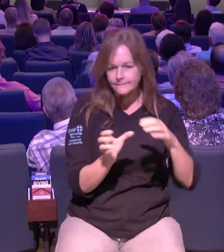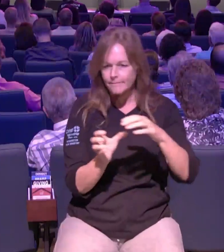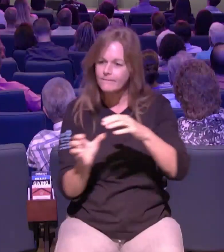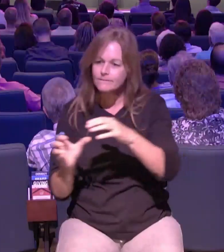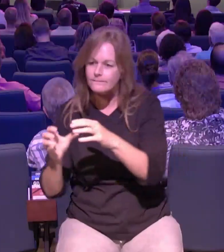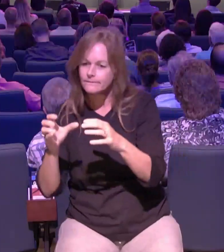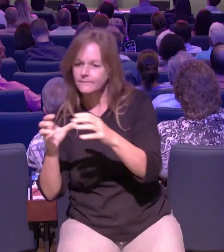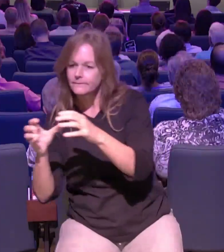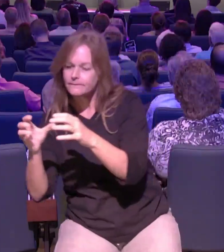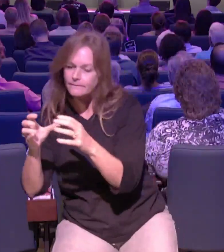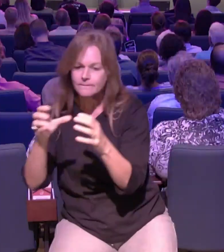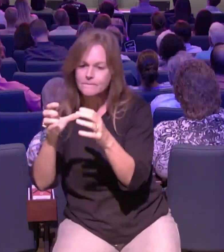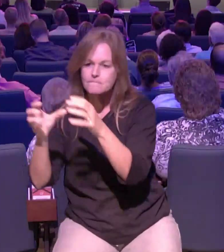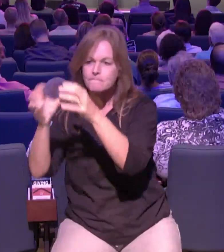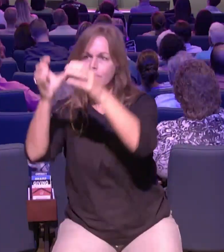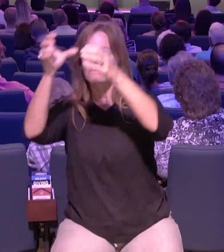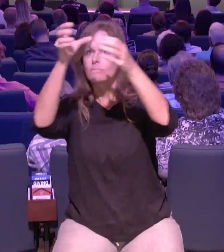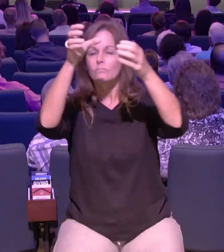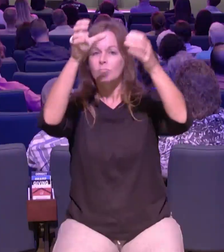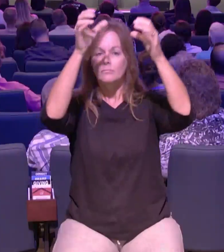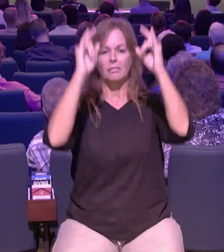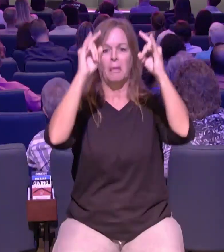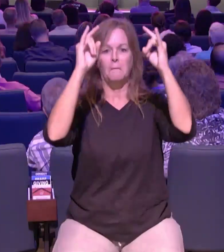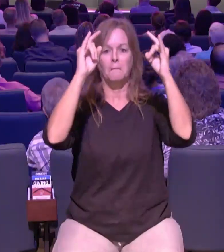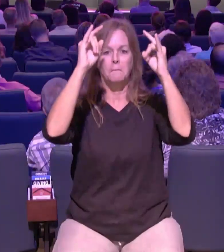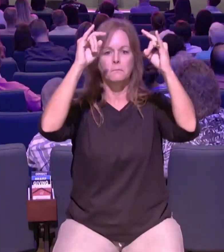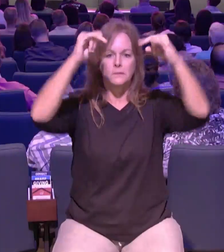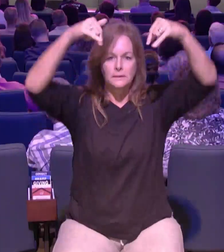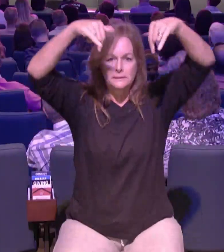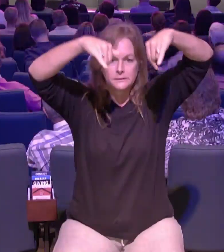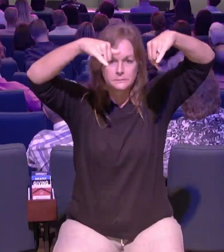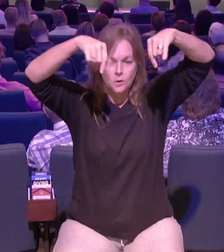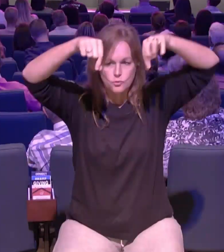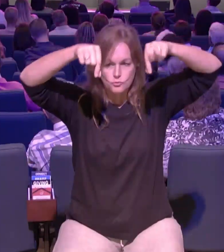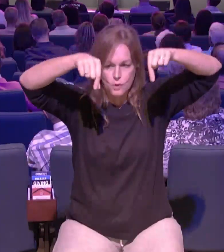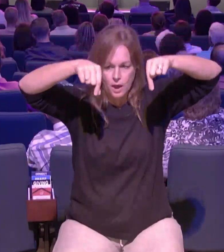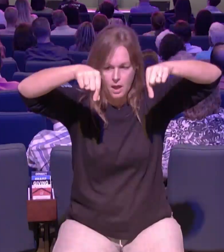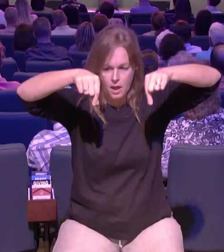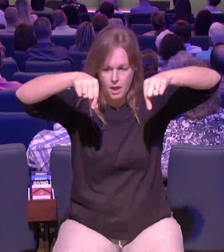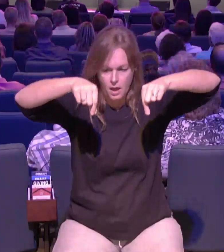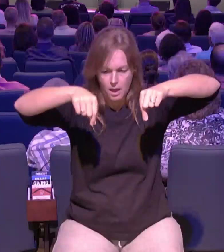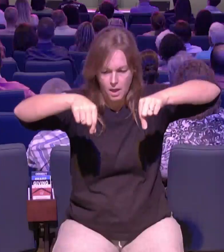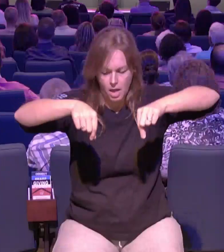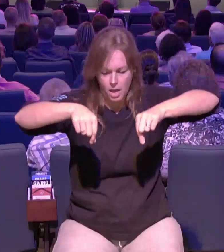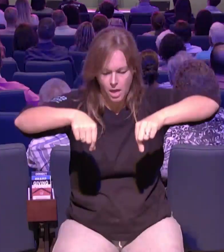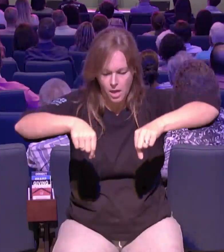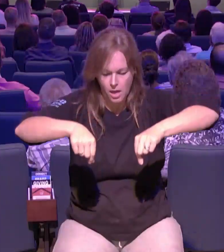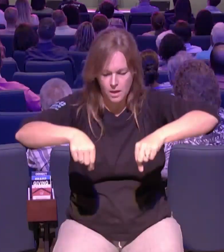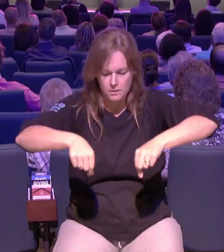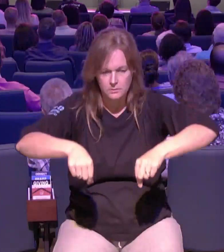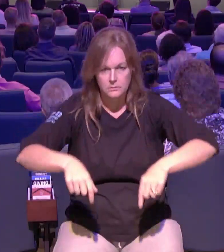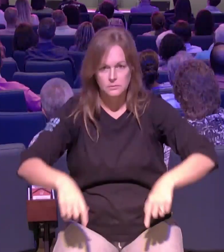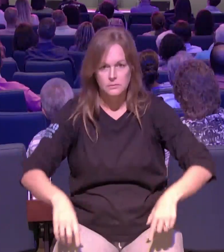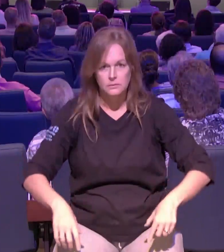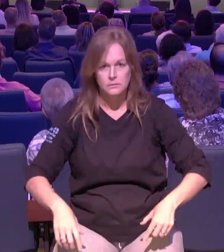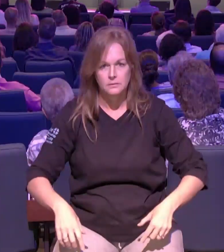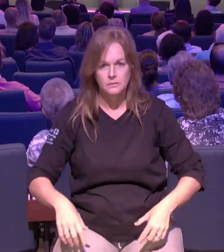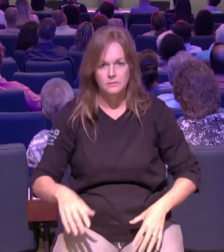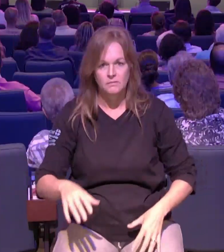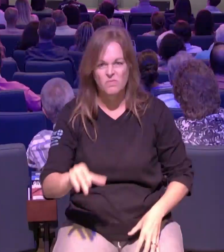to jesus god used them to usher in the supernatural into the natural and in the very same way i believe